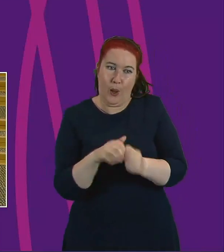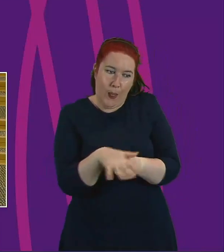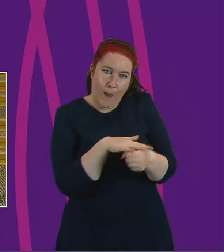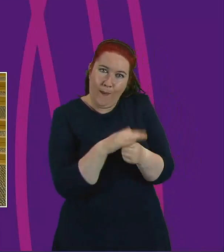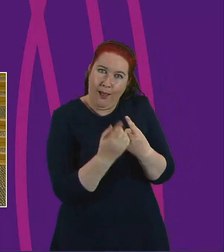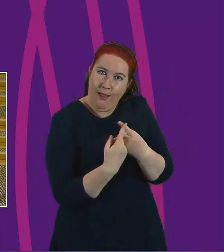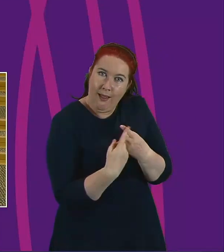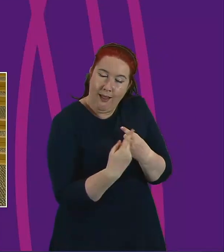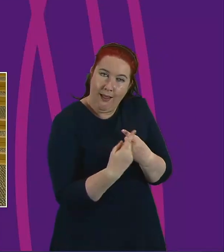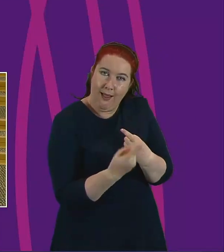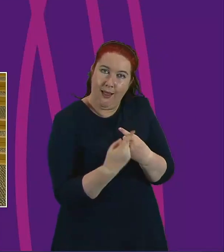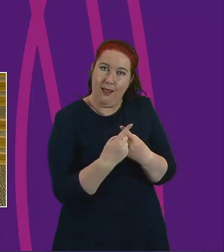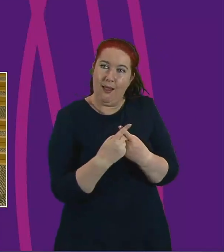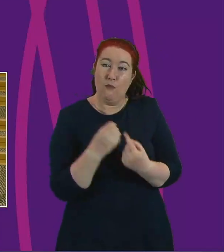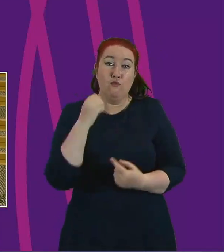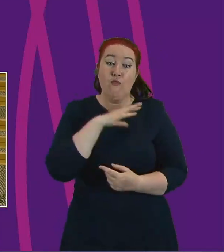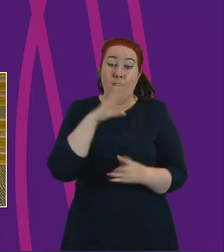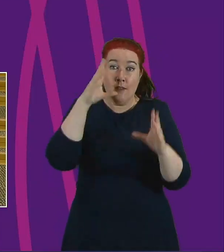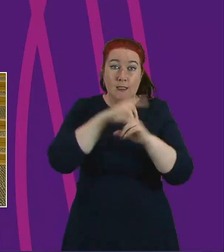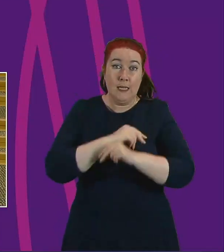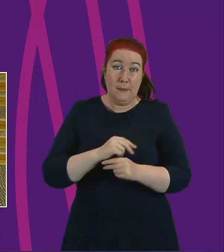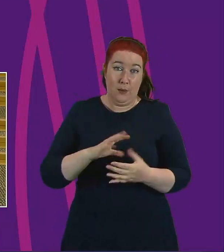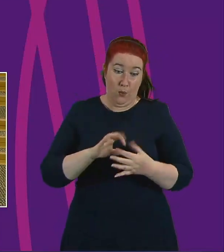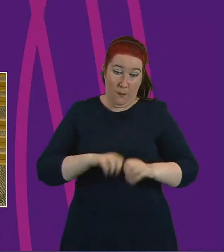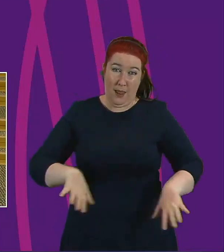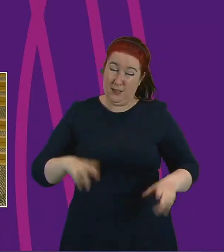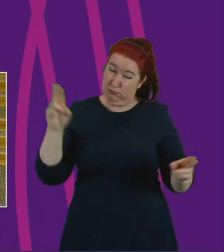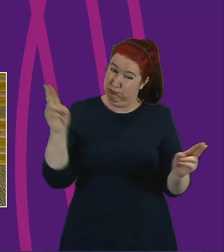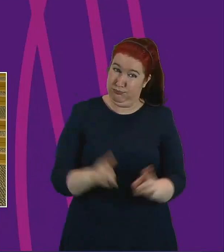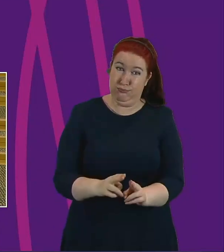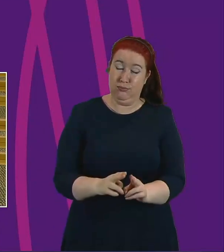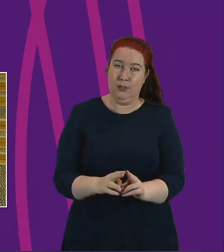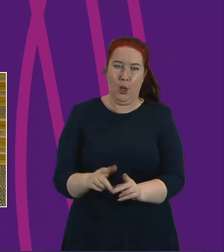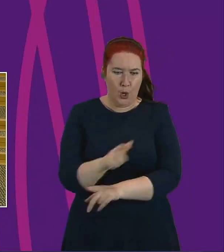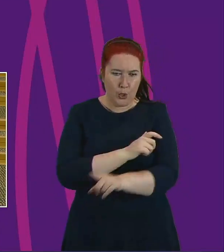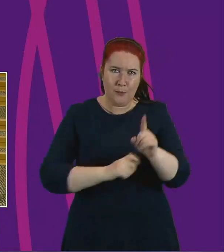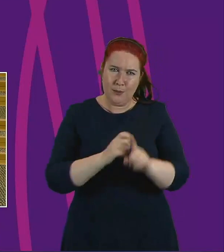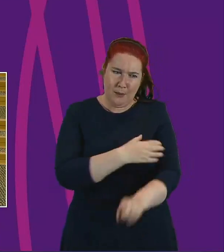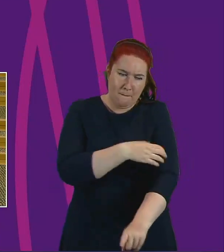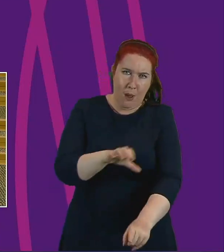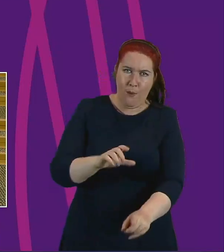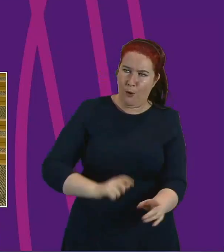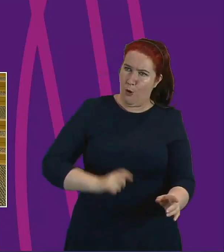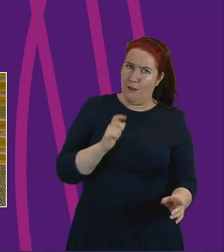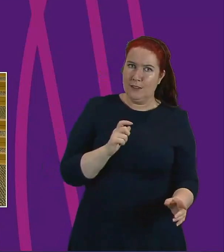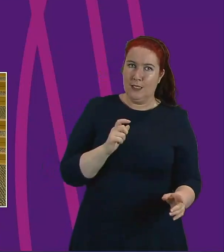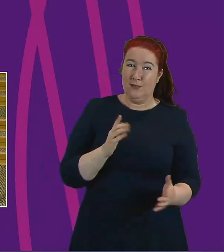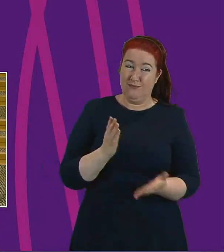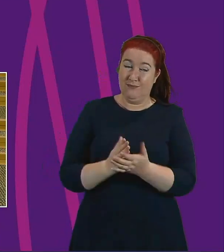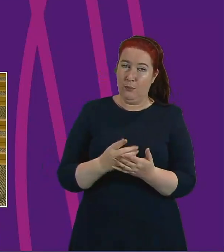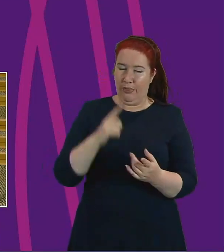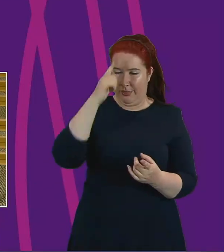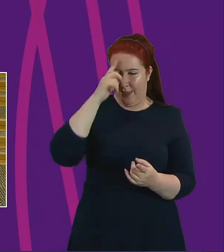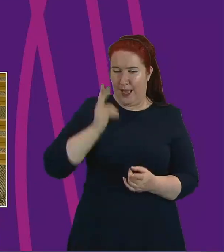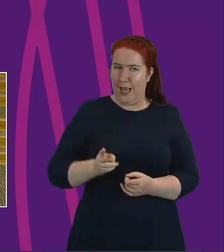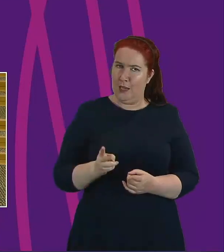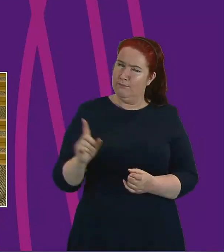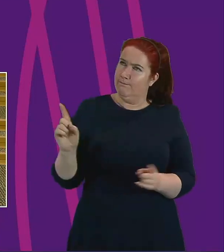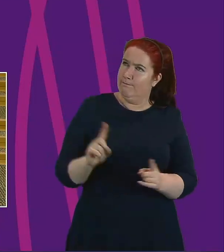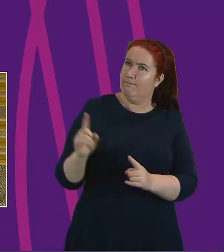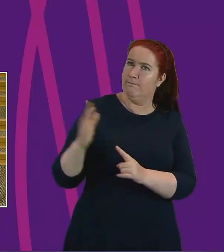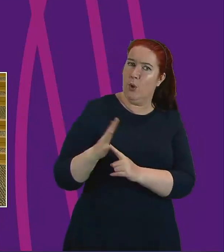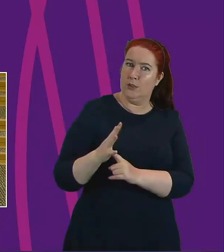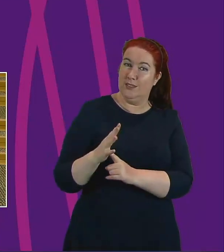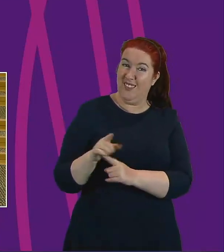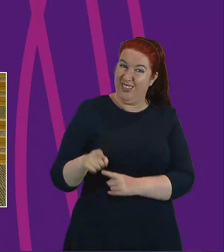rough sleeping drastically reduced, communities empowered and confident and a desire to re-evaluate what really matters. That spirit